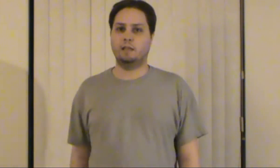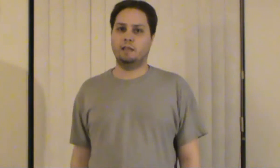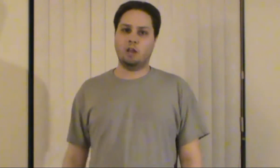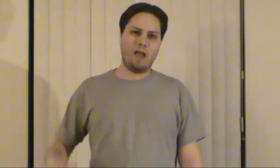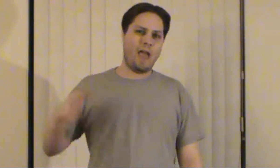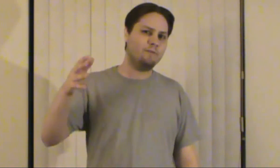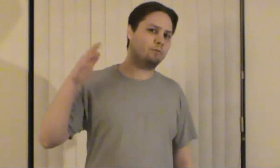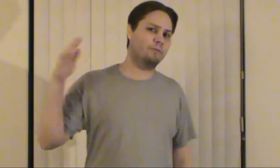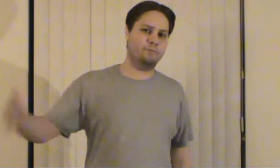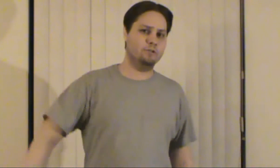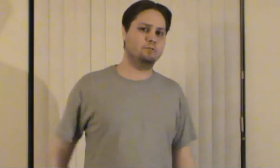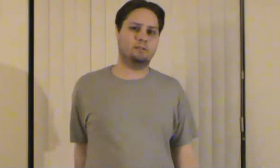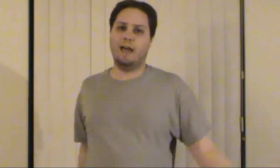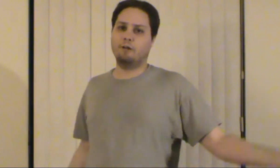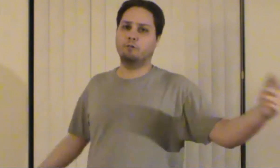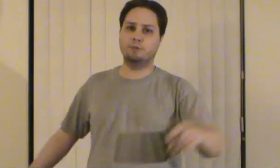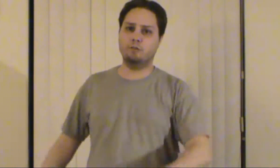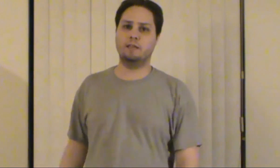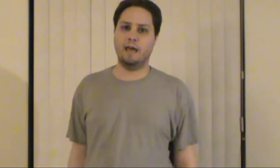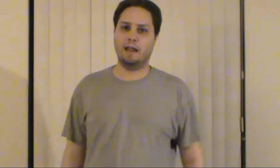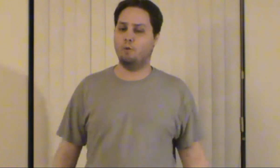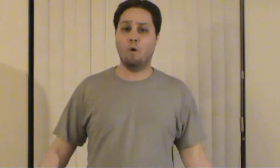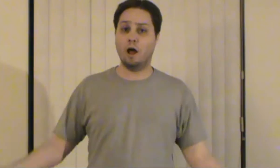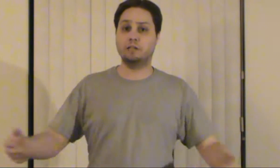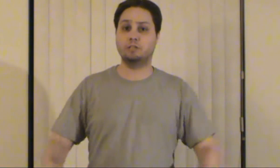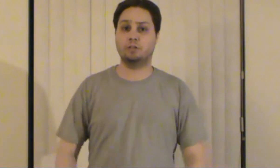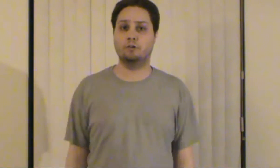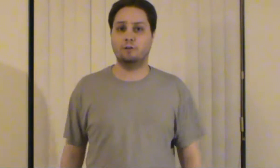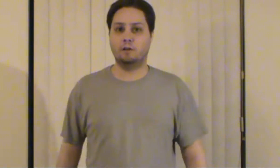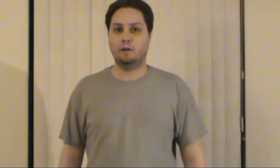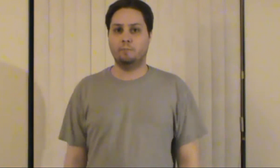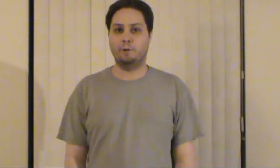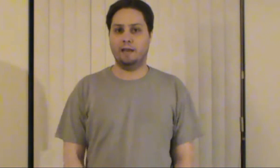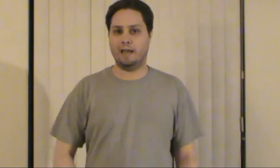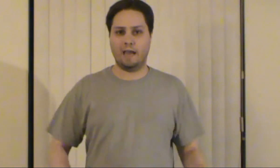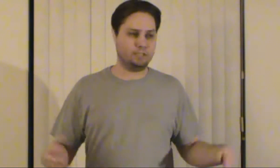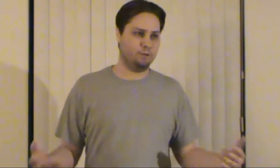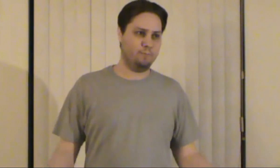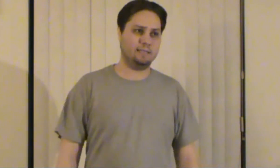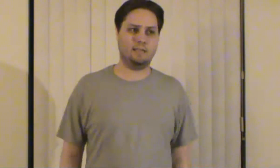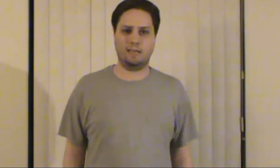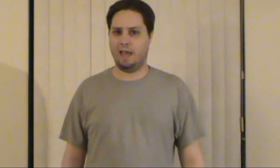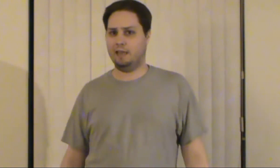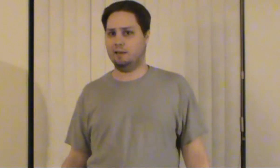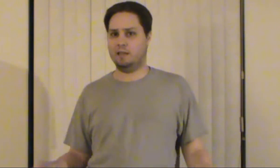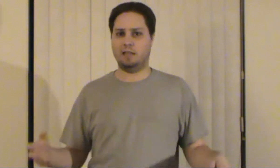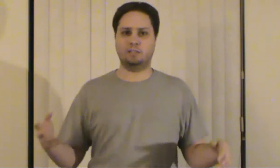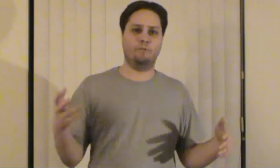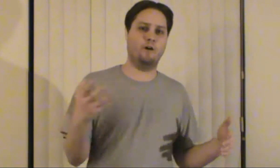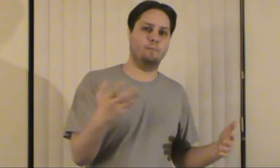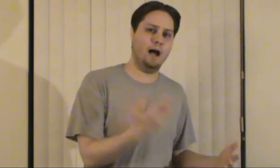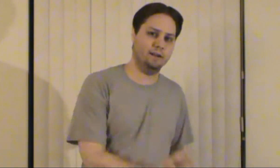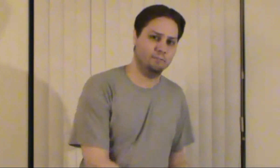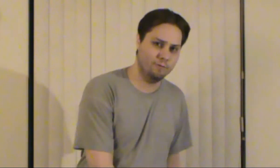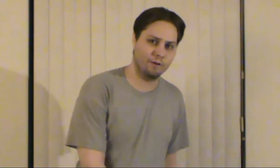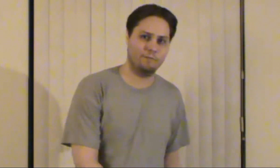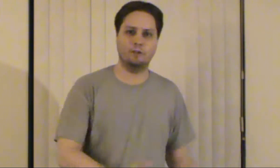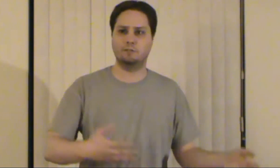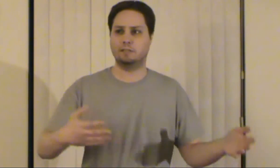Now, haven't reviewed Collateral Beauty yet, I wanted to, but I got so busy and got so far behind on movie reviews,